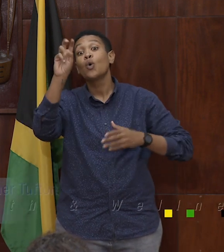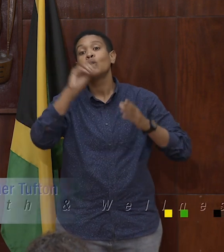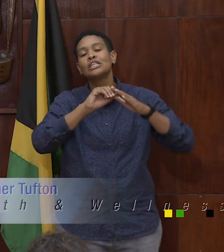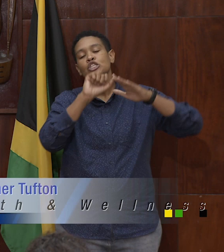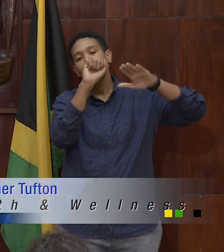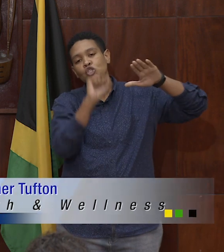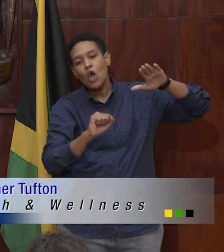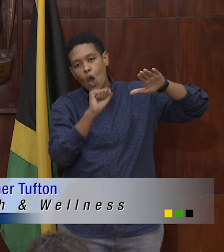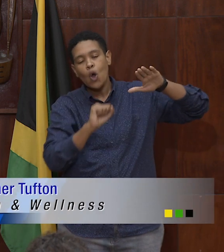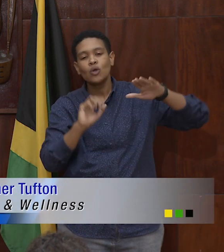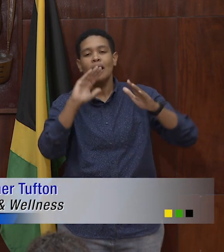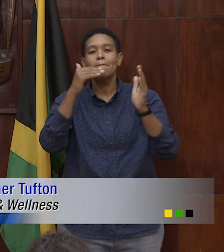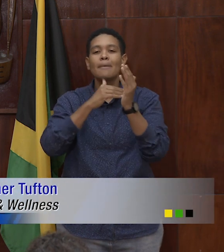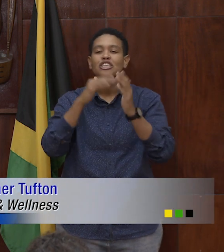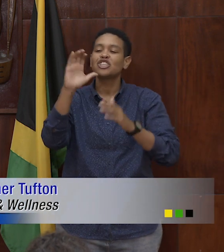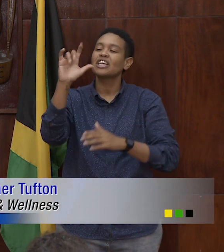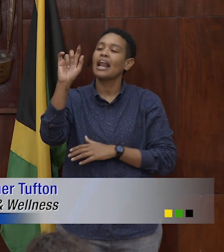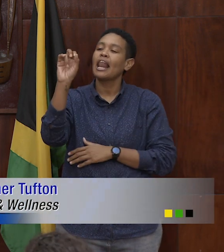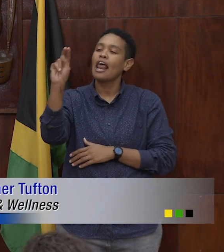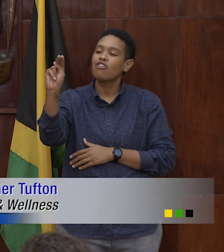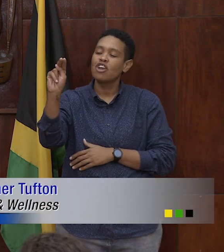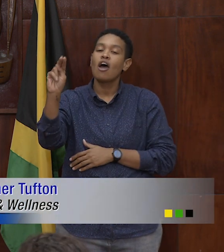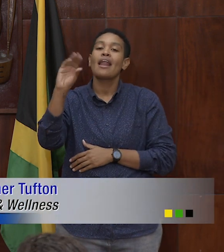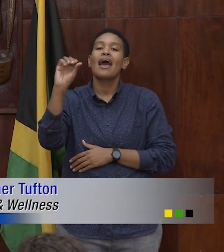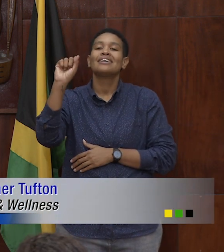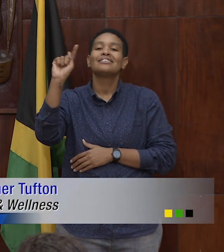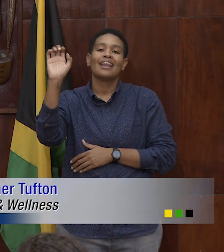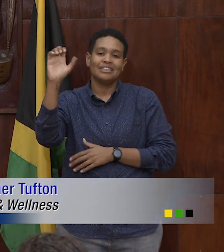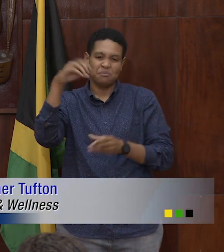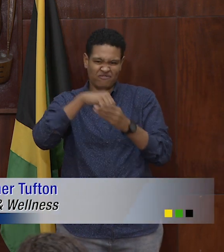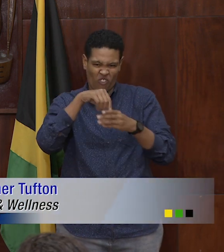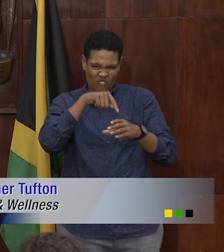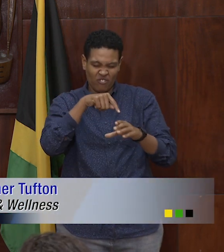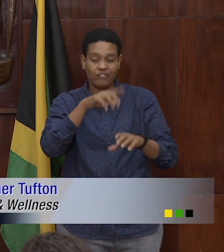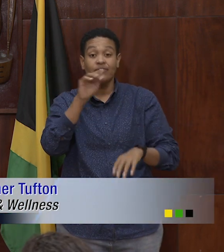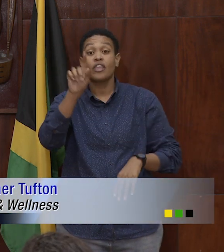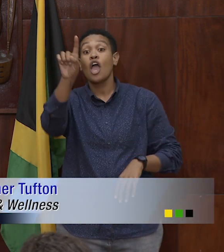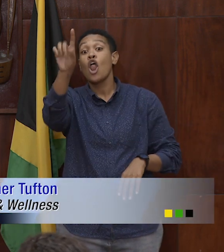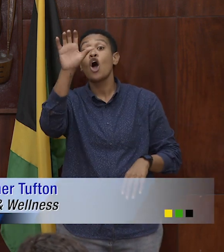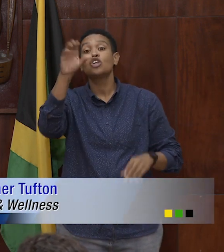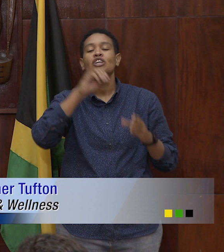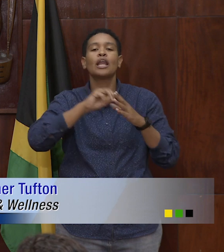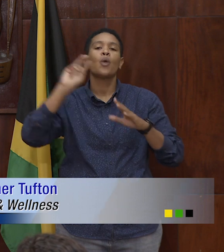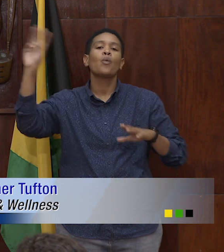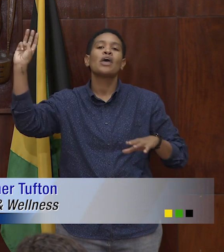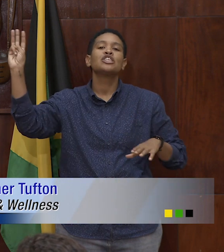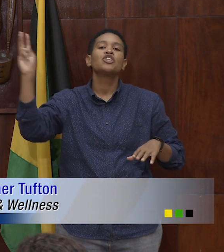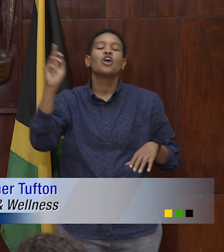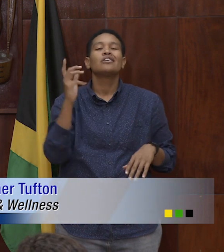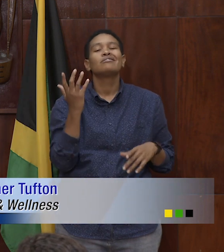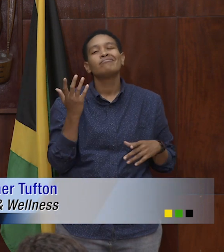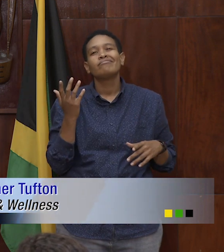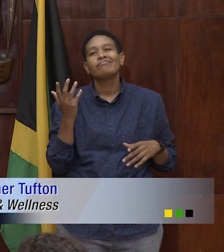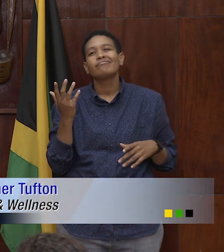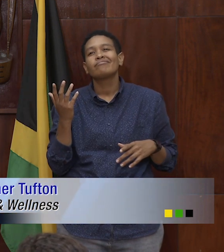southern region, which is Manchester, Clarendon and St. Elizabeth. 100 in Western, which is